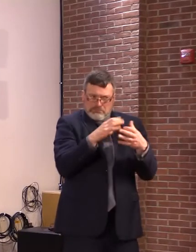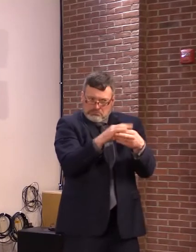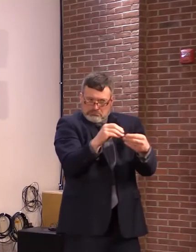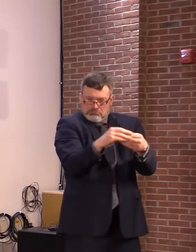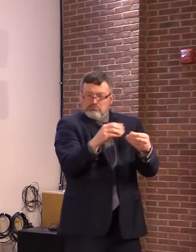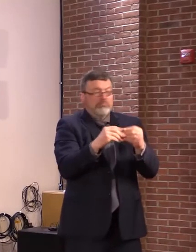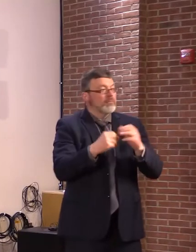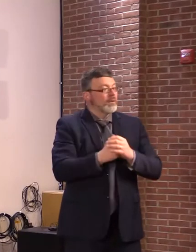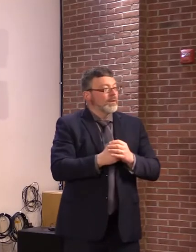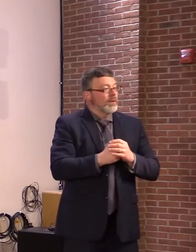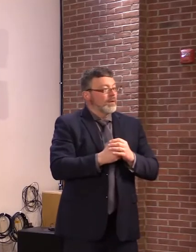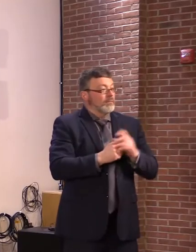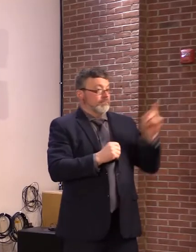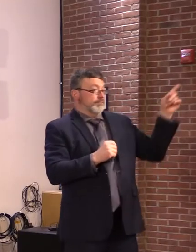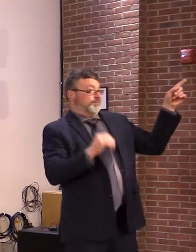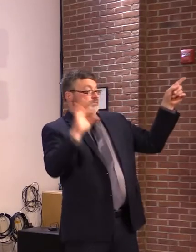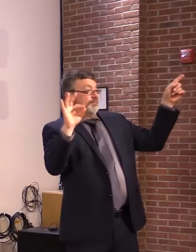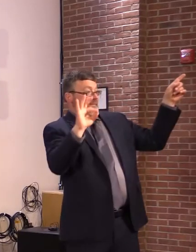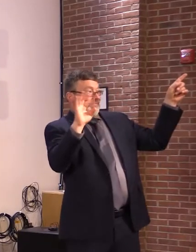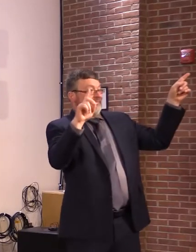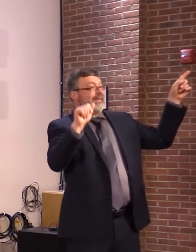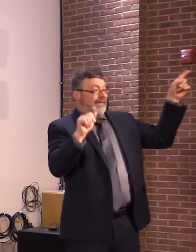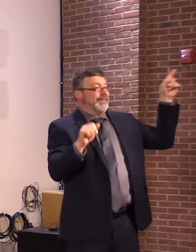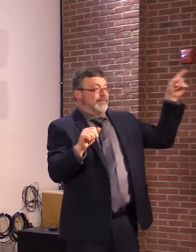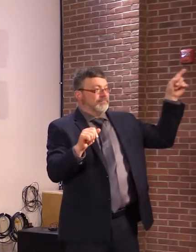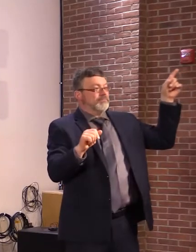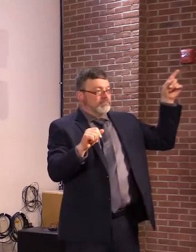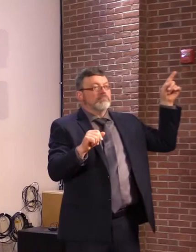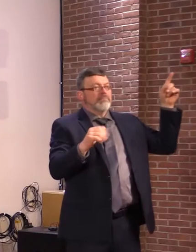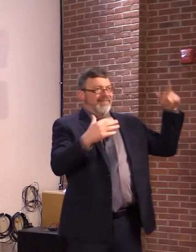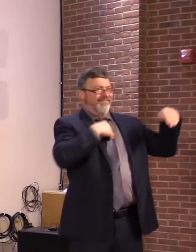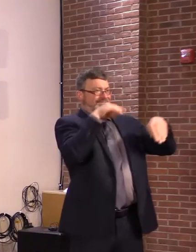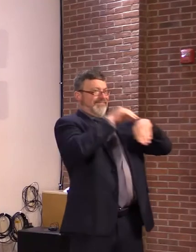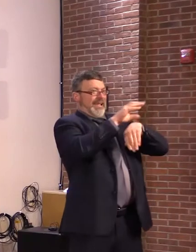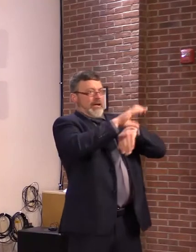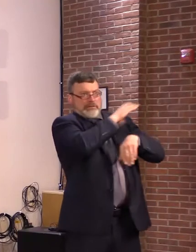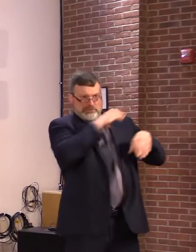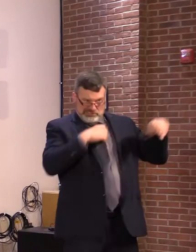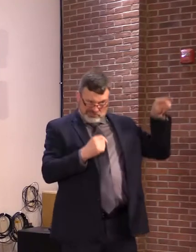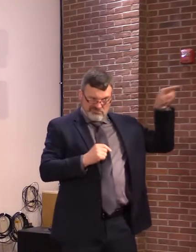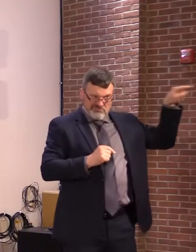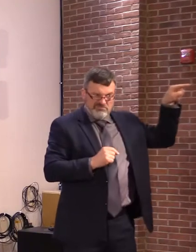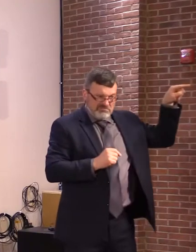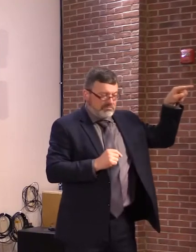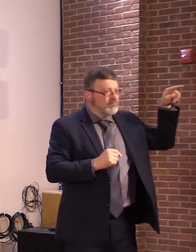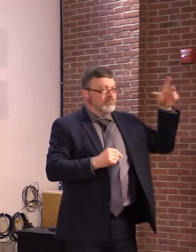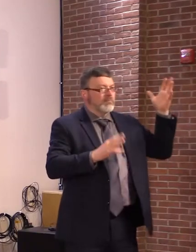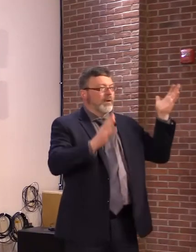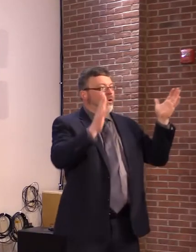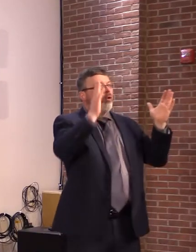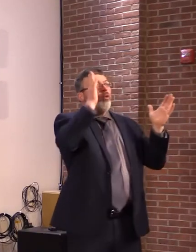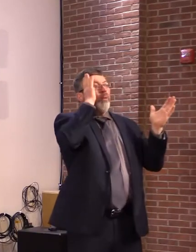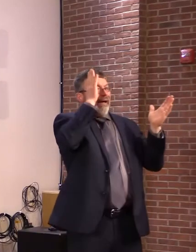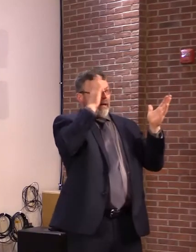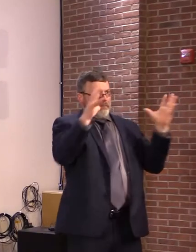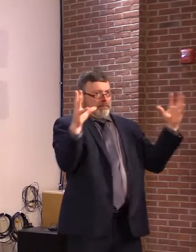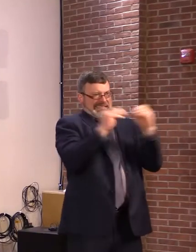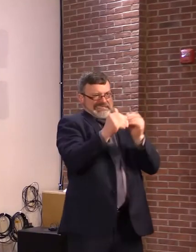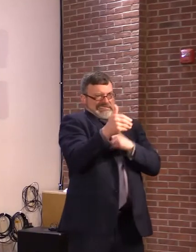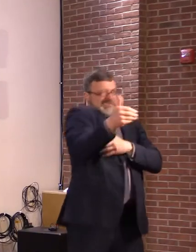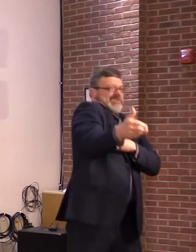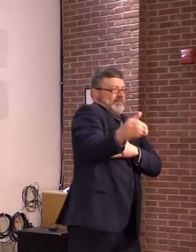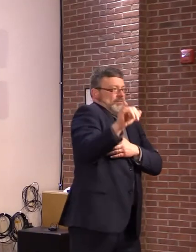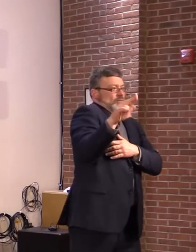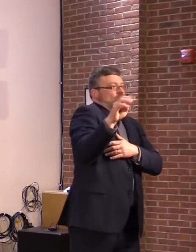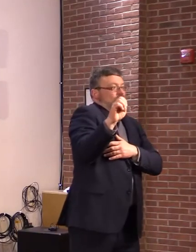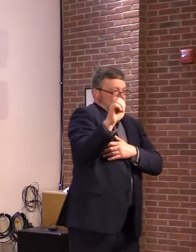Vaccine and Related Biological Products Advisory Committee plans to meet to discuss data submitted by Pfizer and Moderna